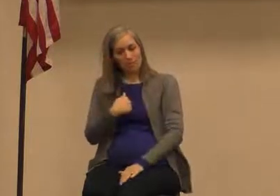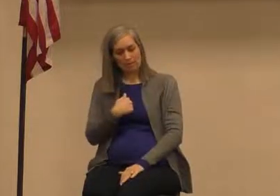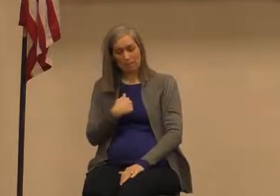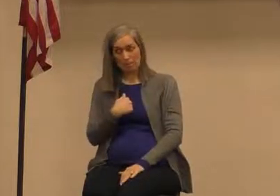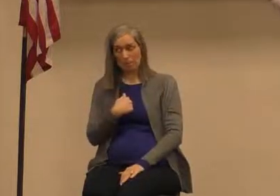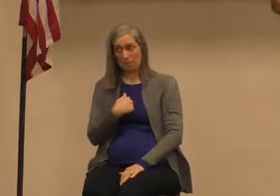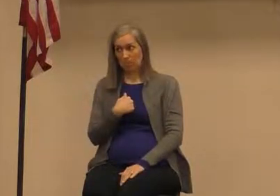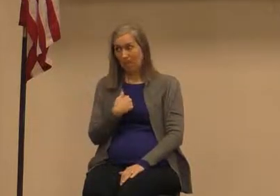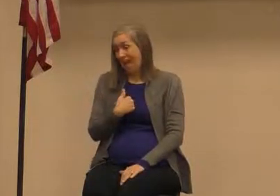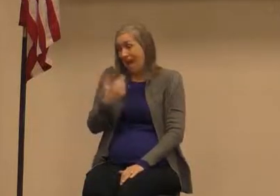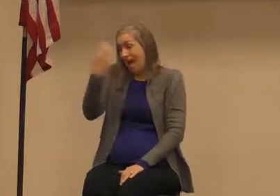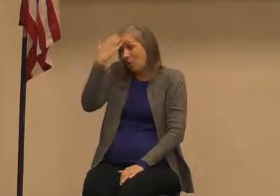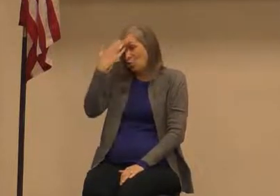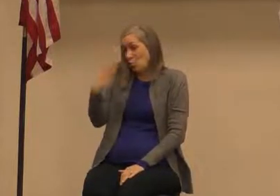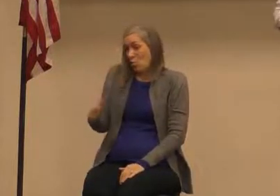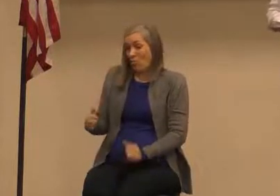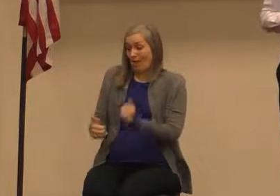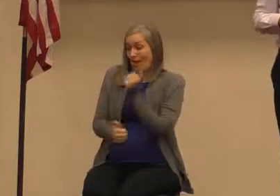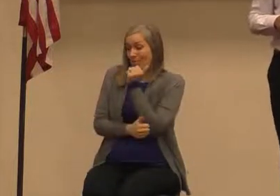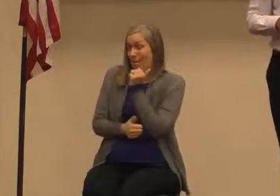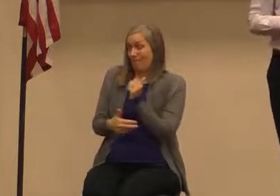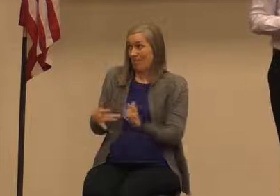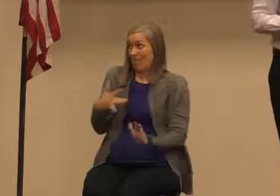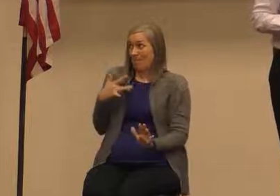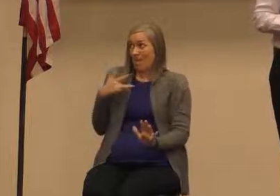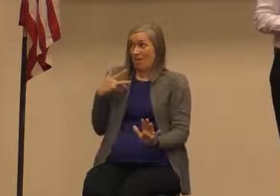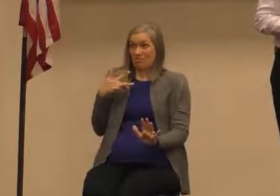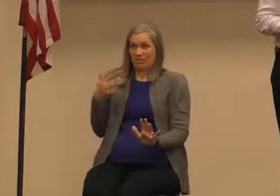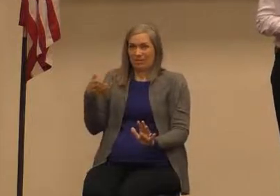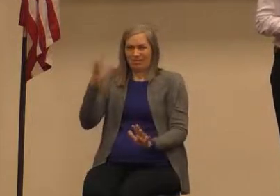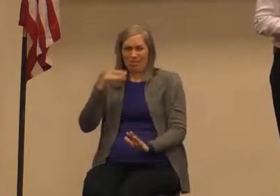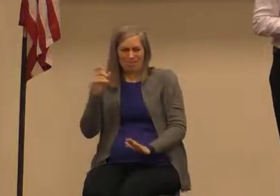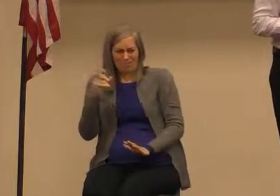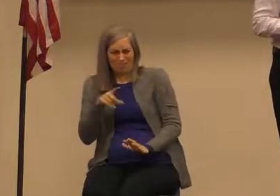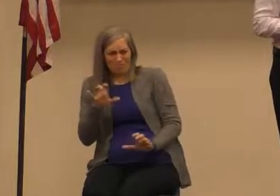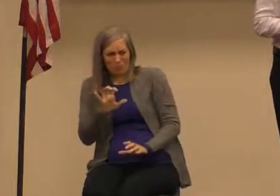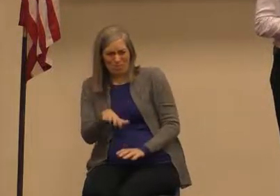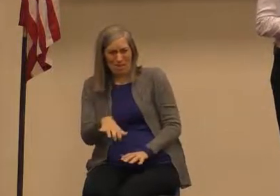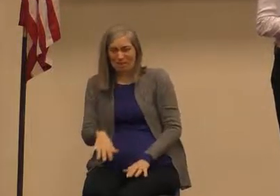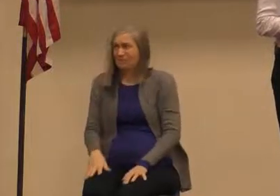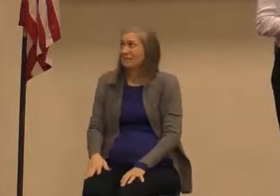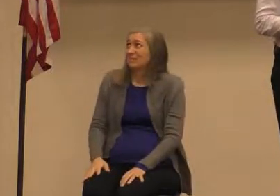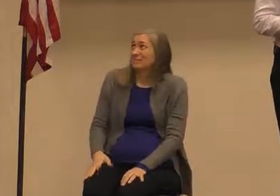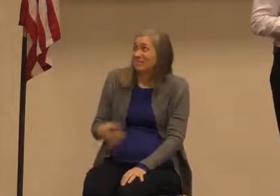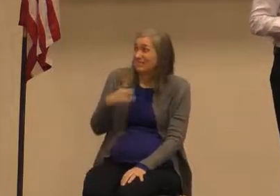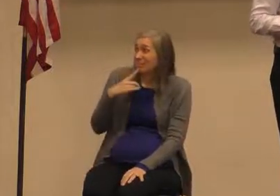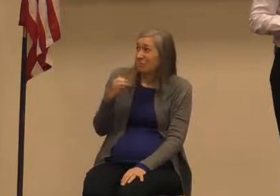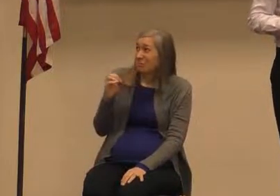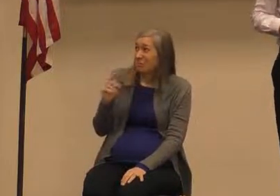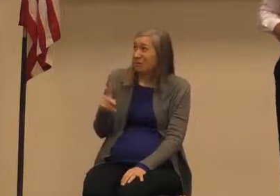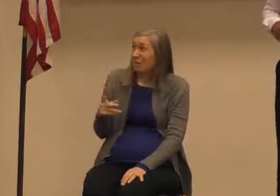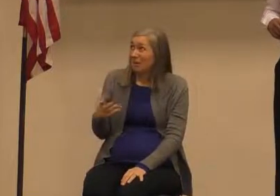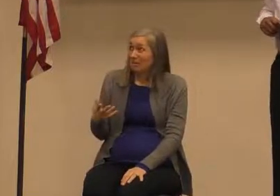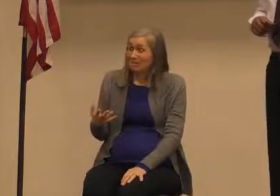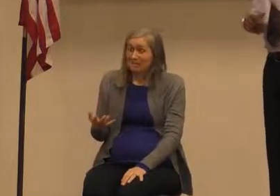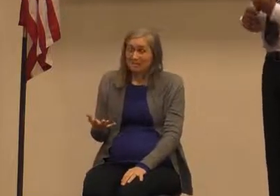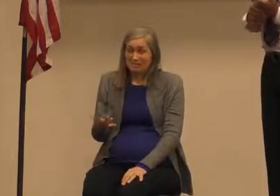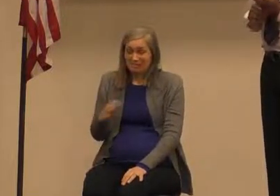of what Abraham possibly felt after being asked by God to do that but he says okay gets Isaac